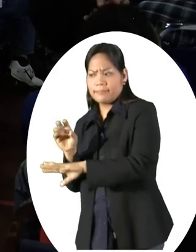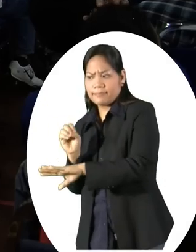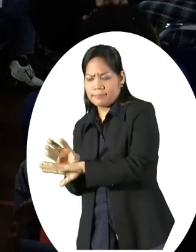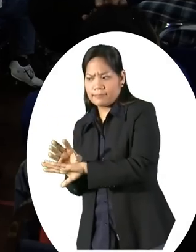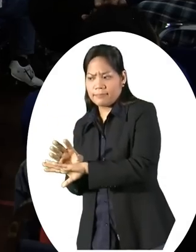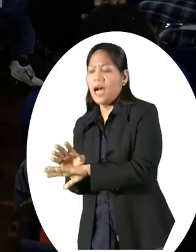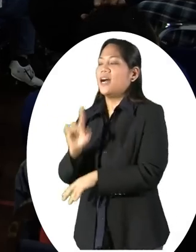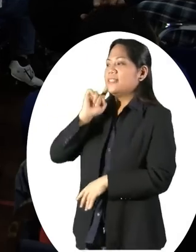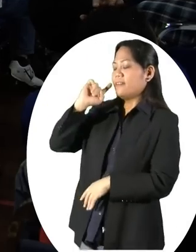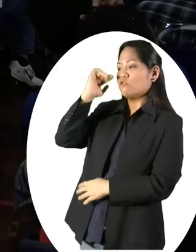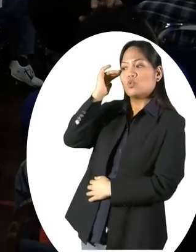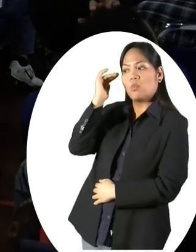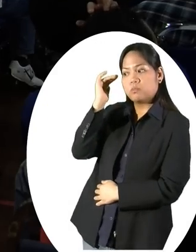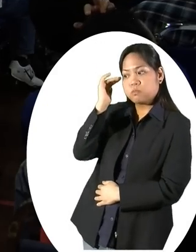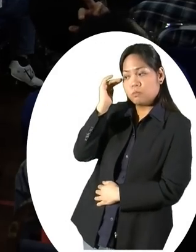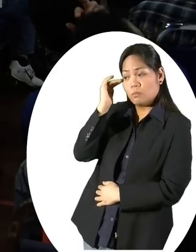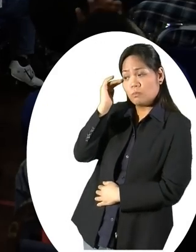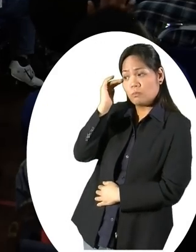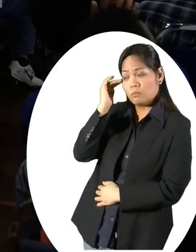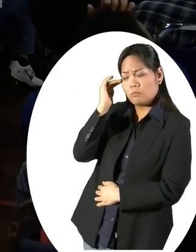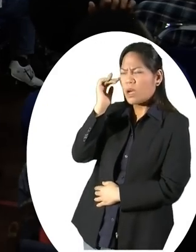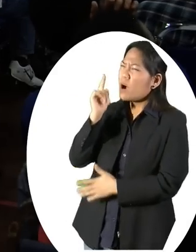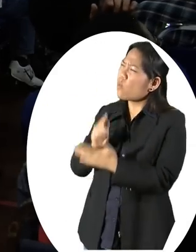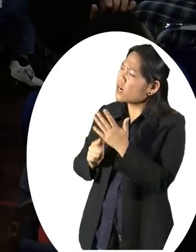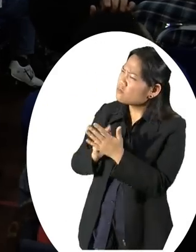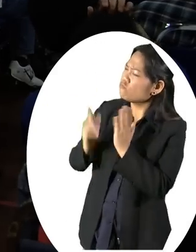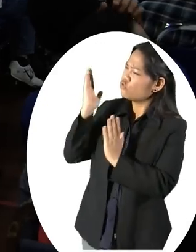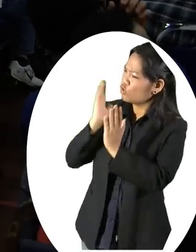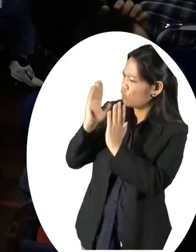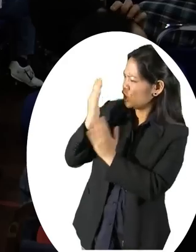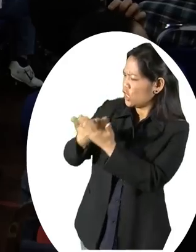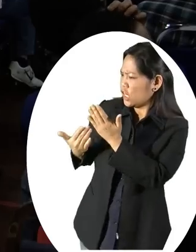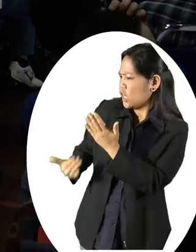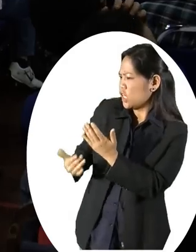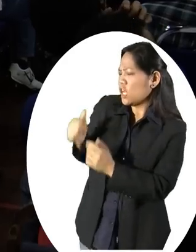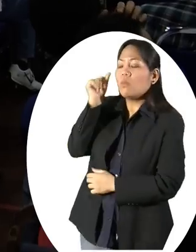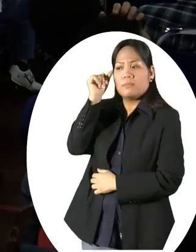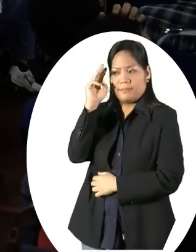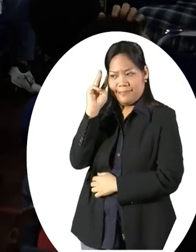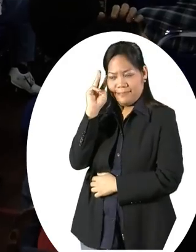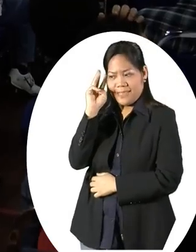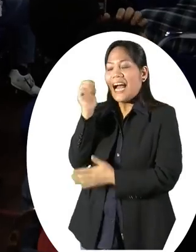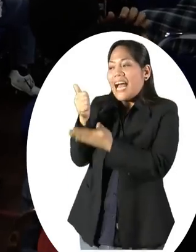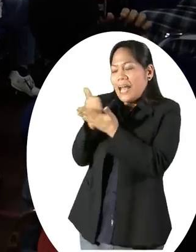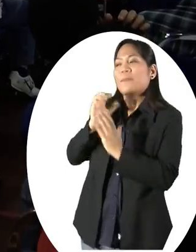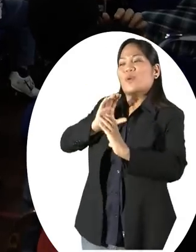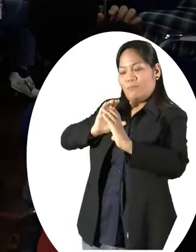at least they have a background of, you know, the basic information, what is it all about. So that kind of helps the communication between